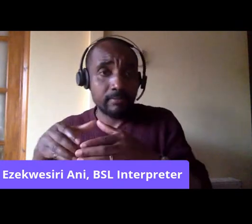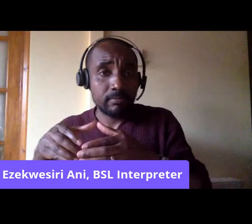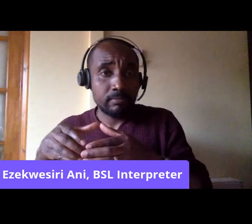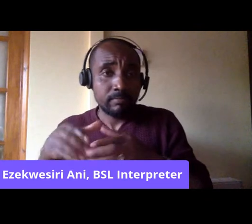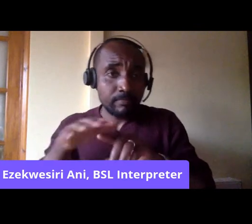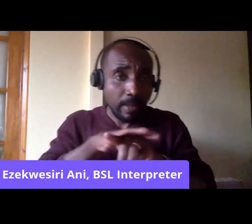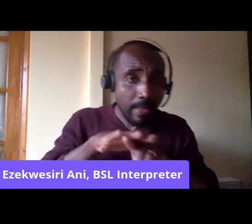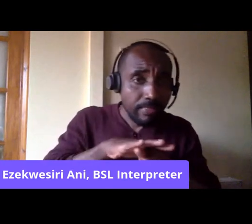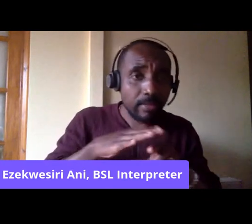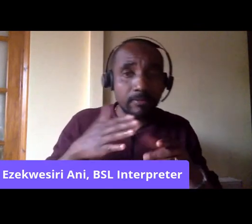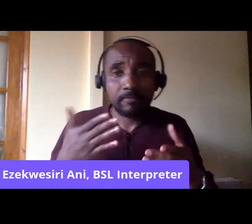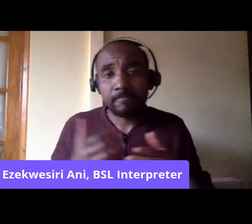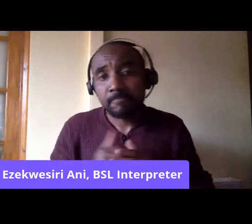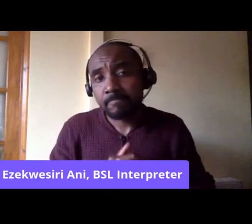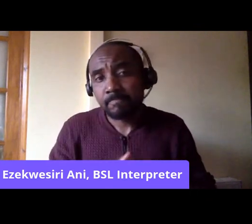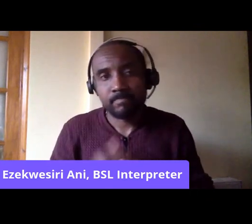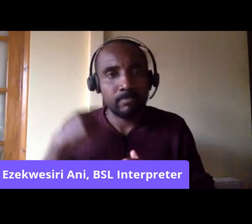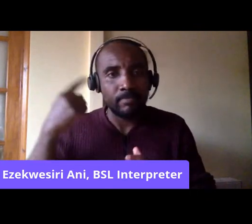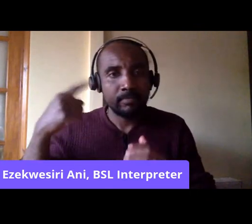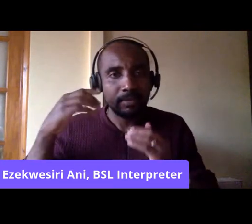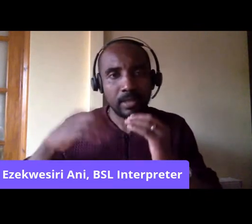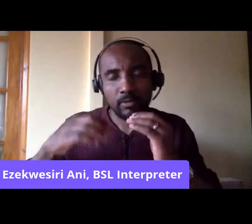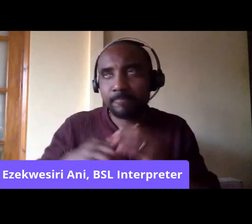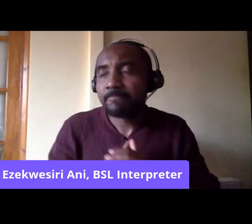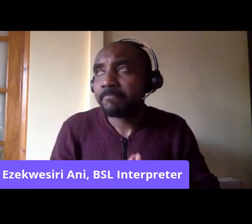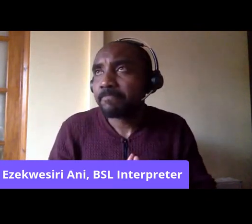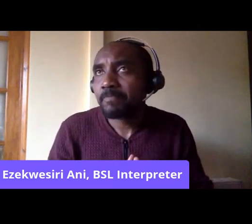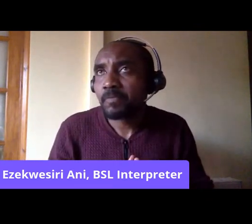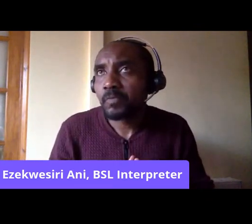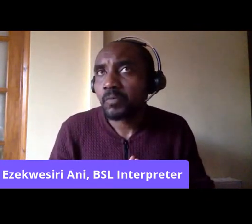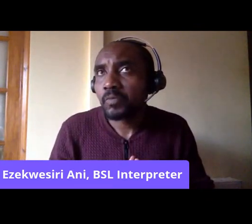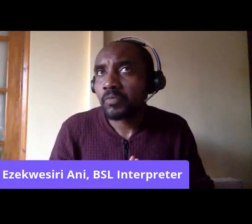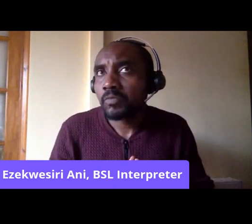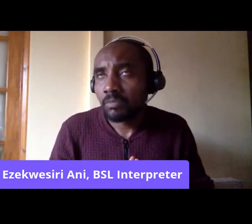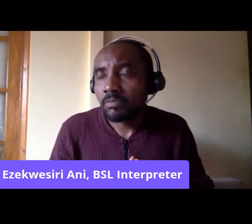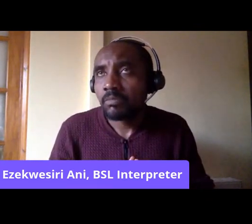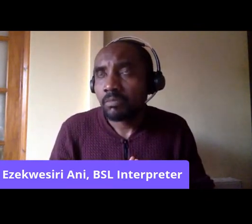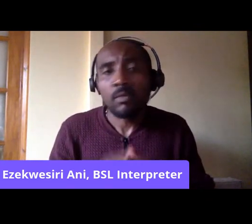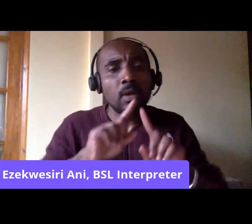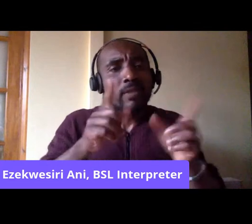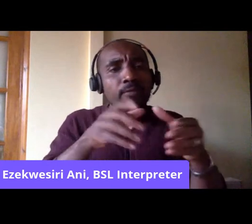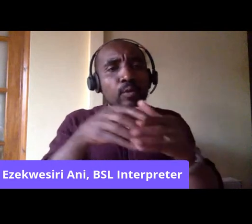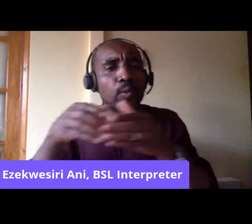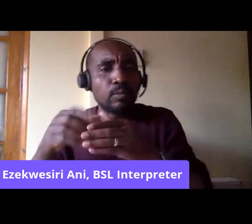Asian, or, no, everyone,